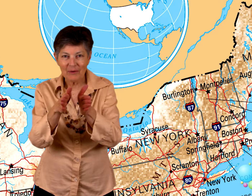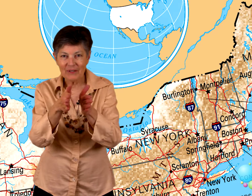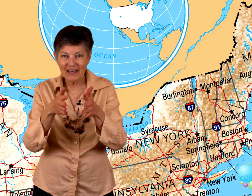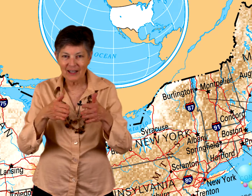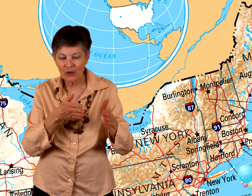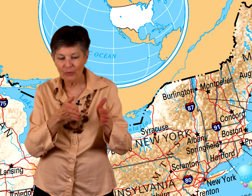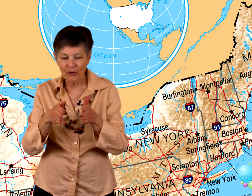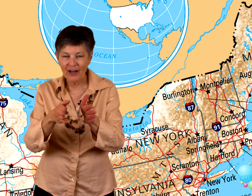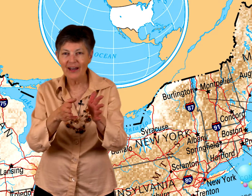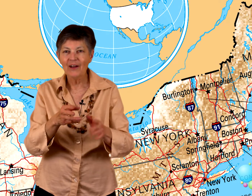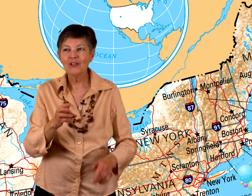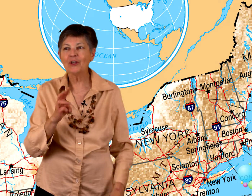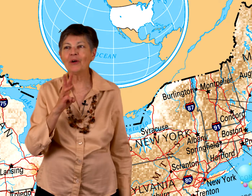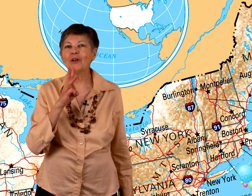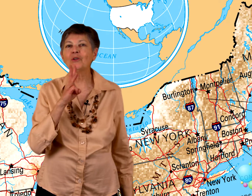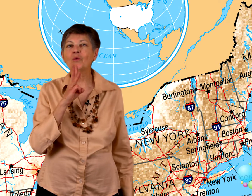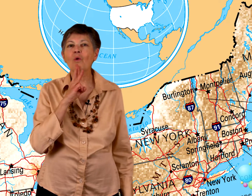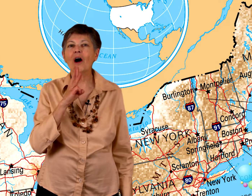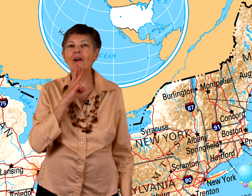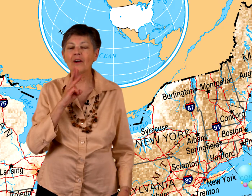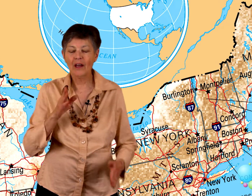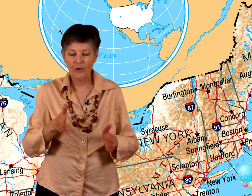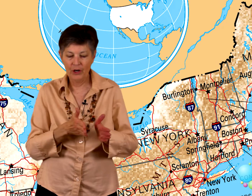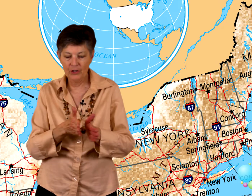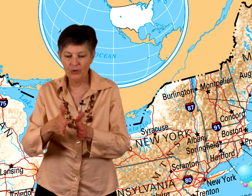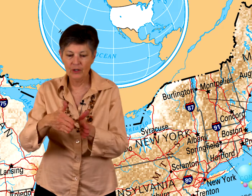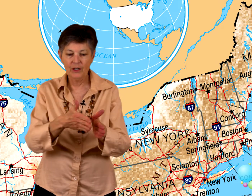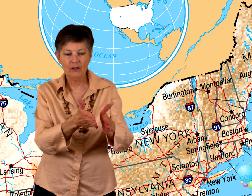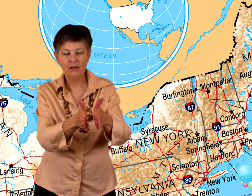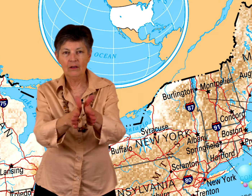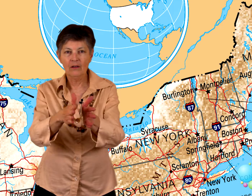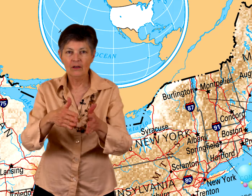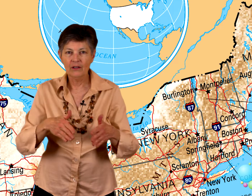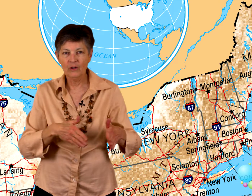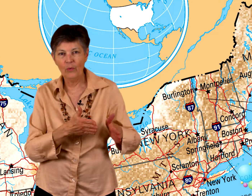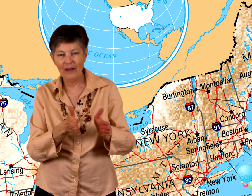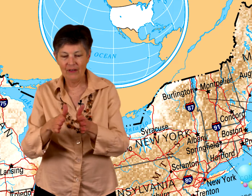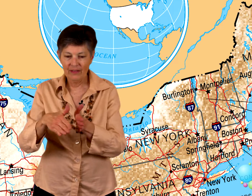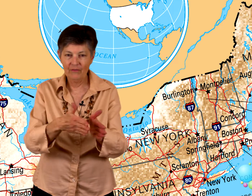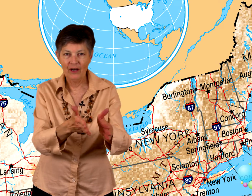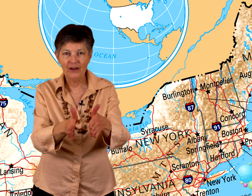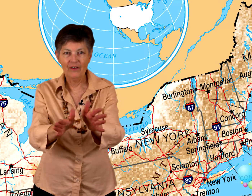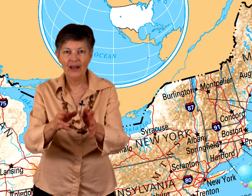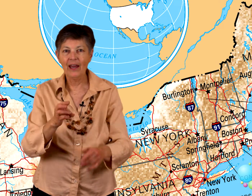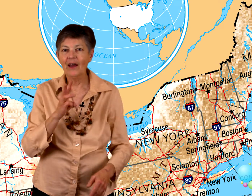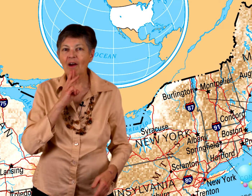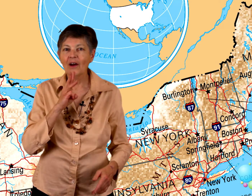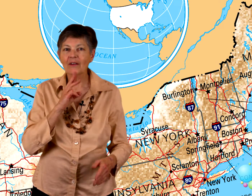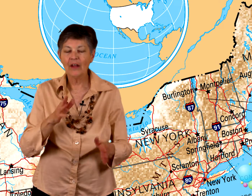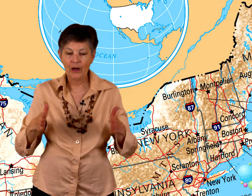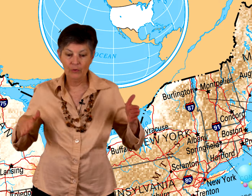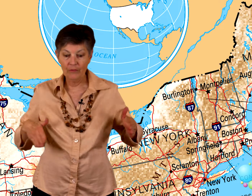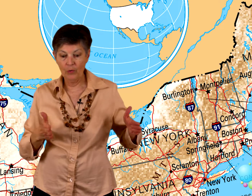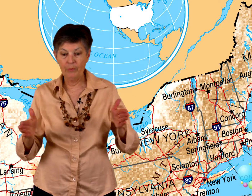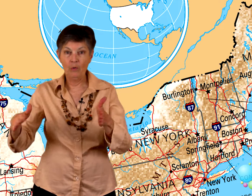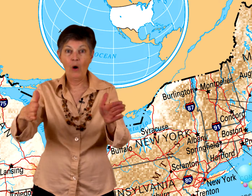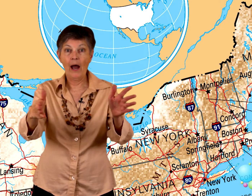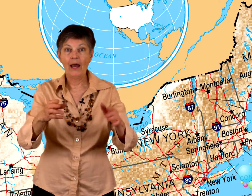It's like a little brook. So we're going to do water and we're going to do a little wavy thing right here. Okay? It's like a river would be wide